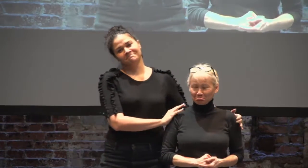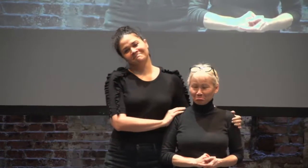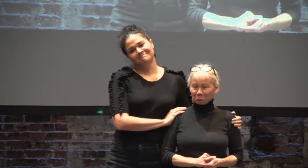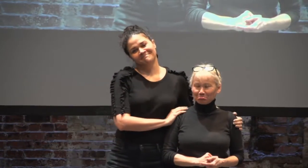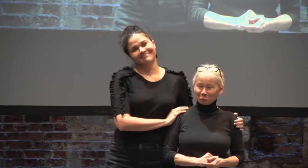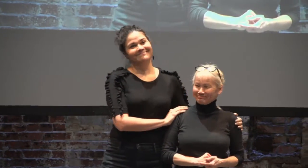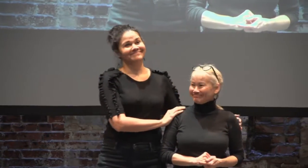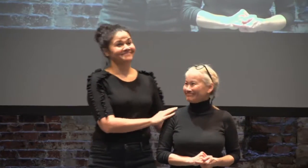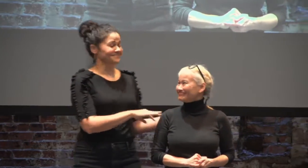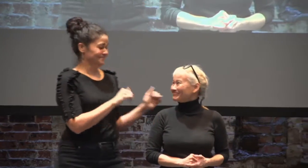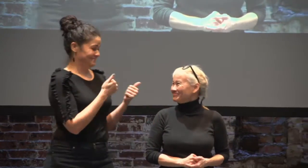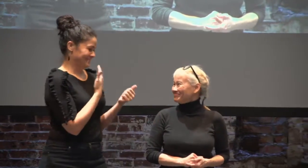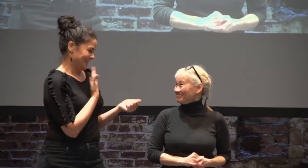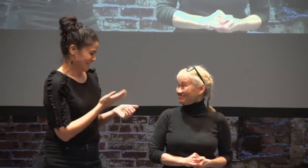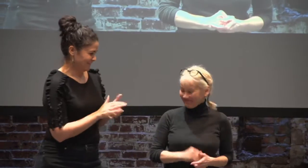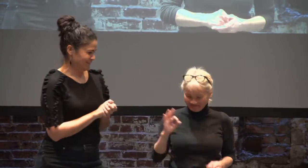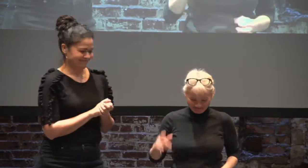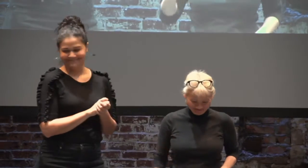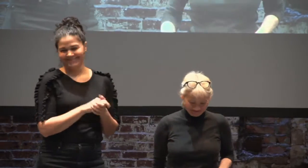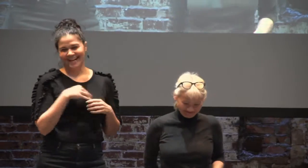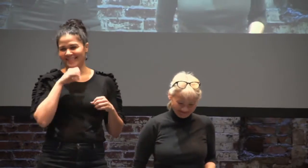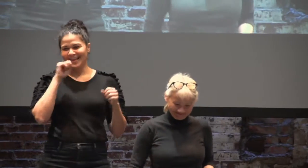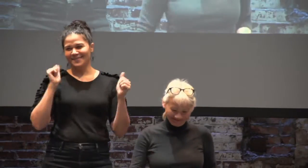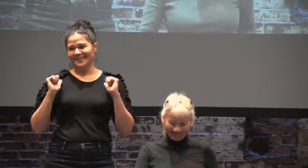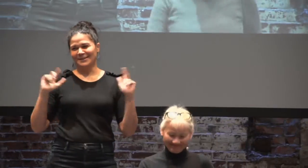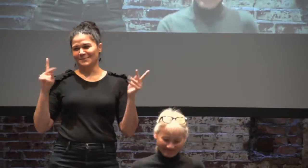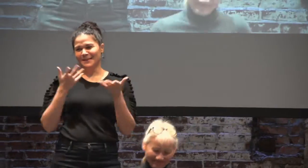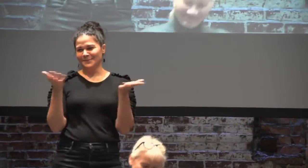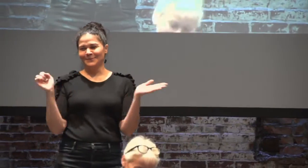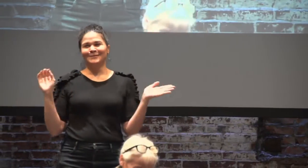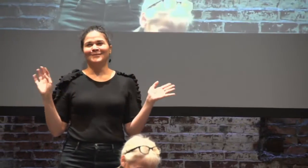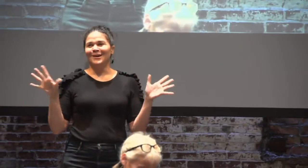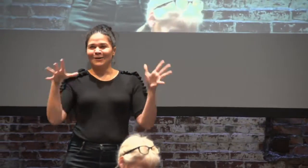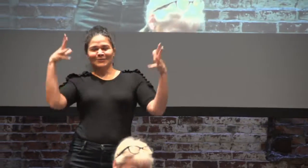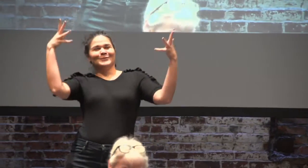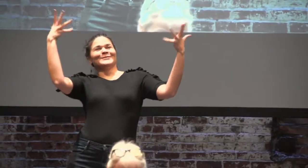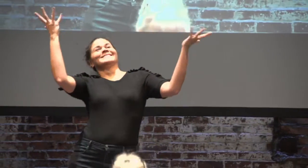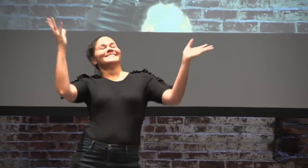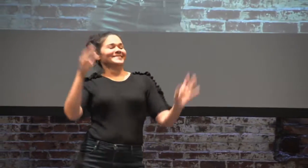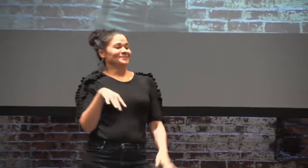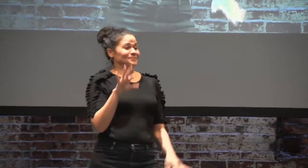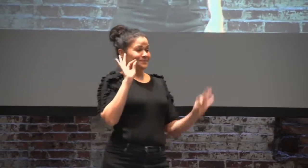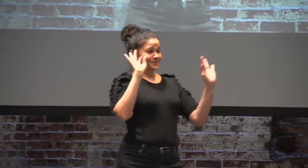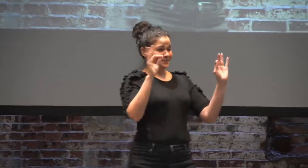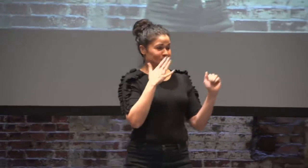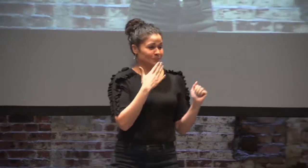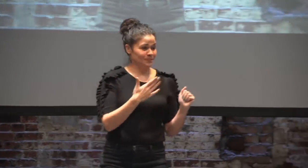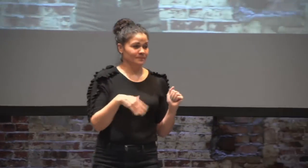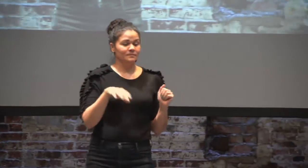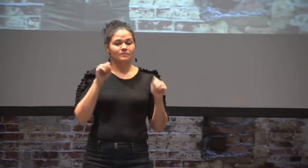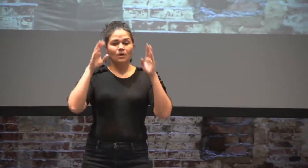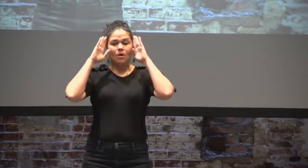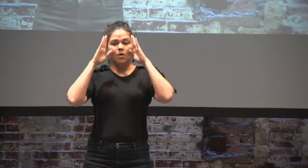I don't want to come back here anymore. I'm going to leave. Thank you for being our model. I love theater people. Just the best. So dramatic.